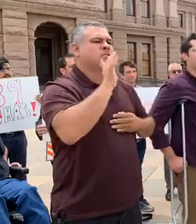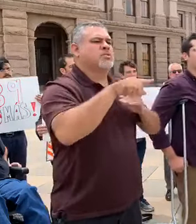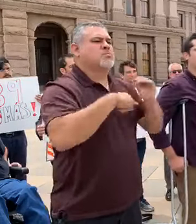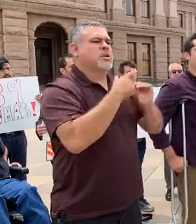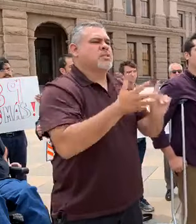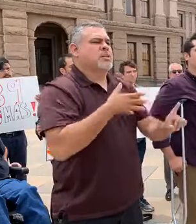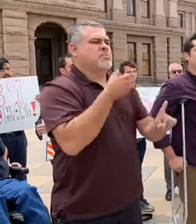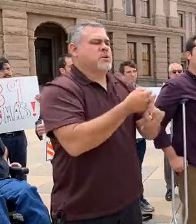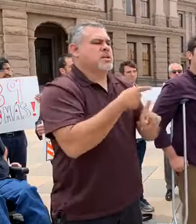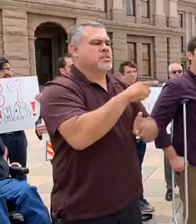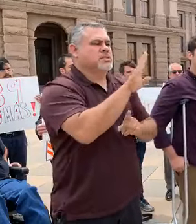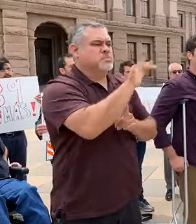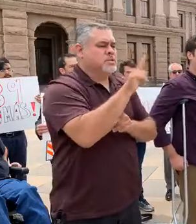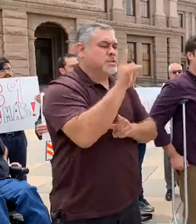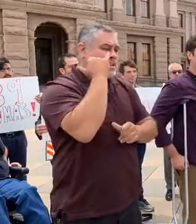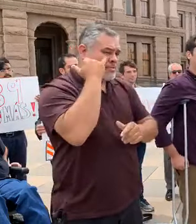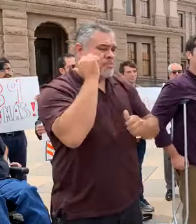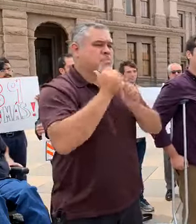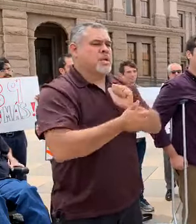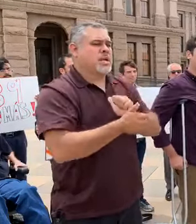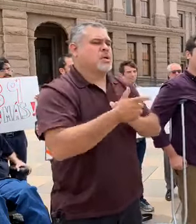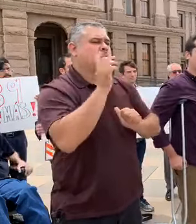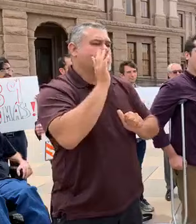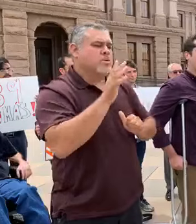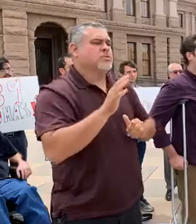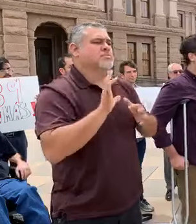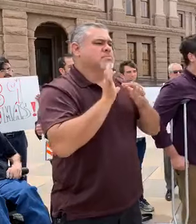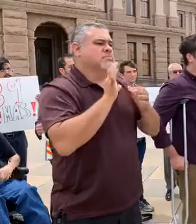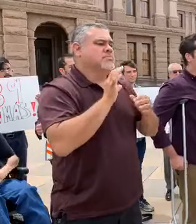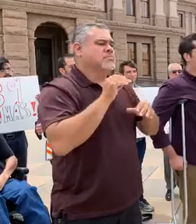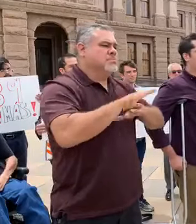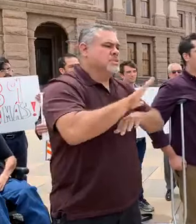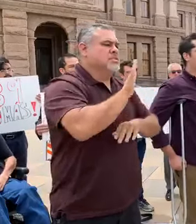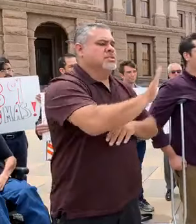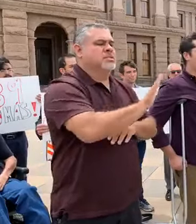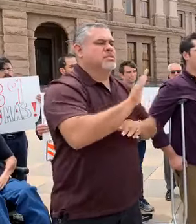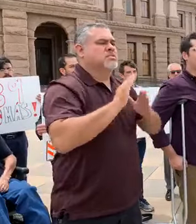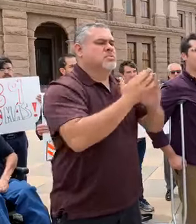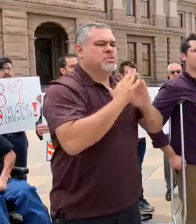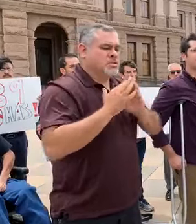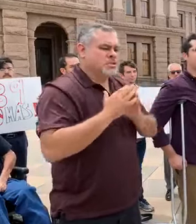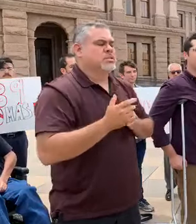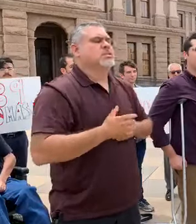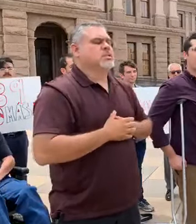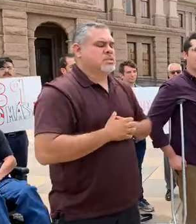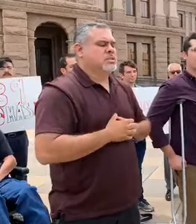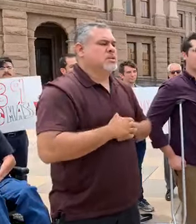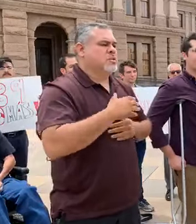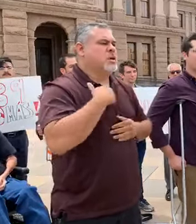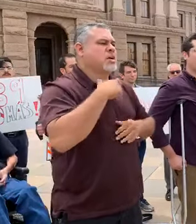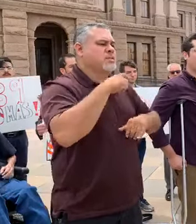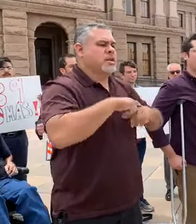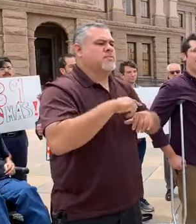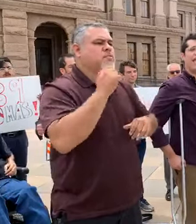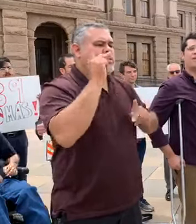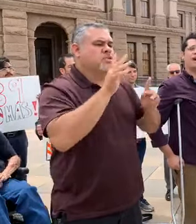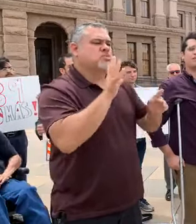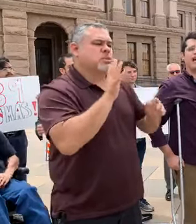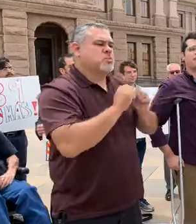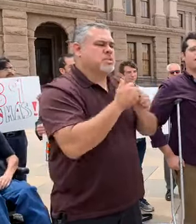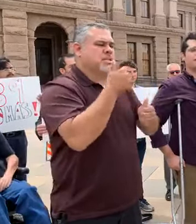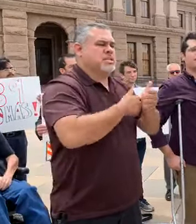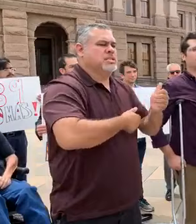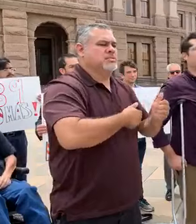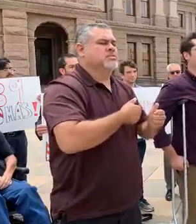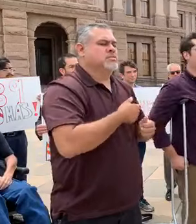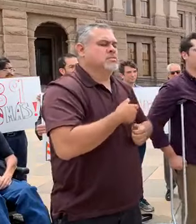impact that the bill, if passed, would have on their communities and afterwards we're going to have time for folks to speak with them one-on-one if needed and we